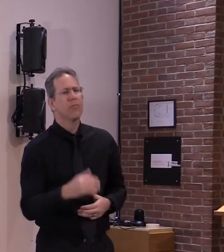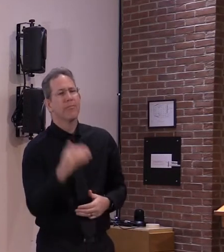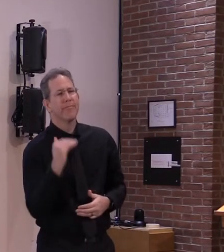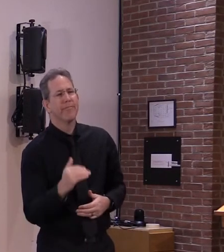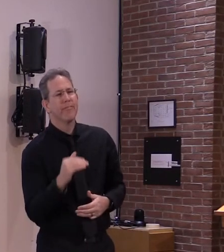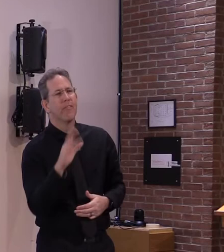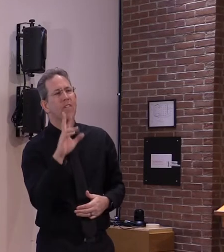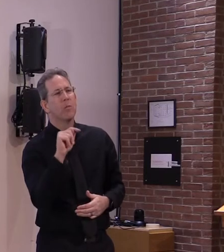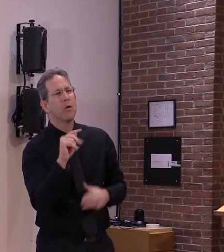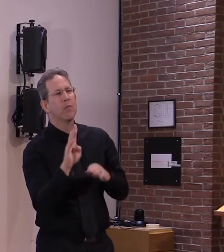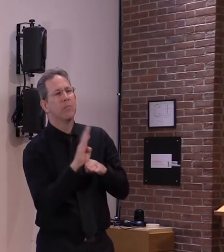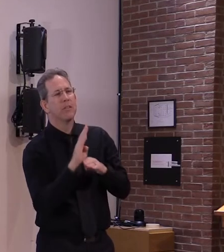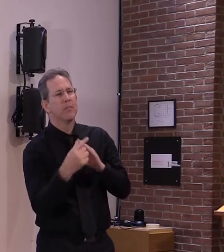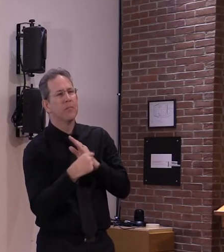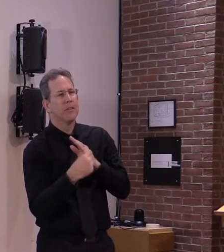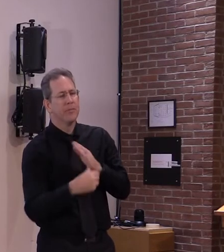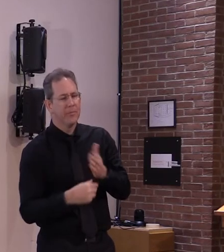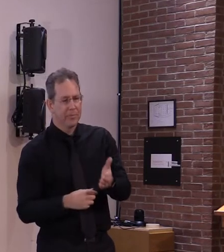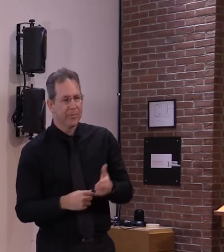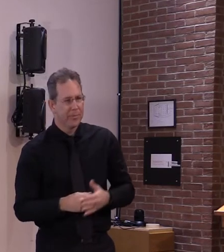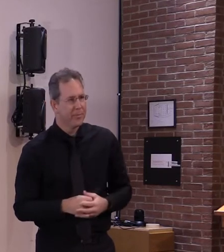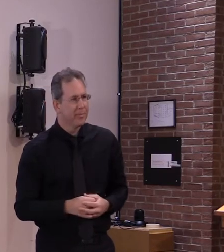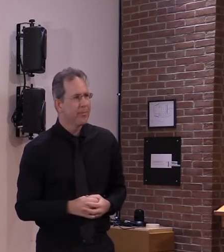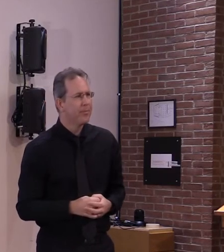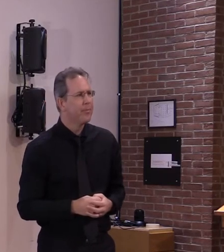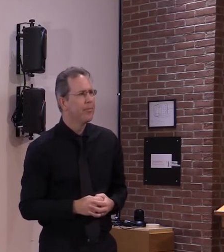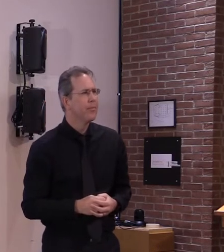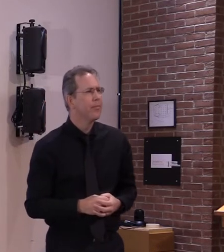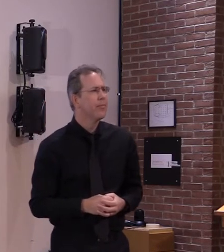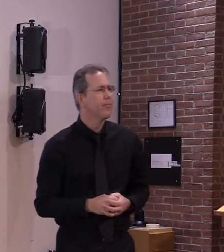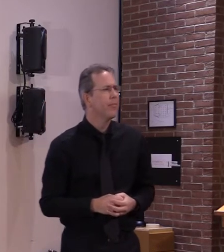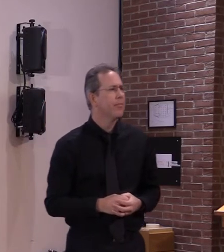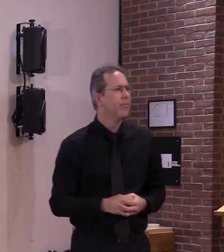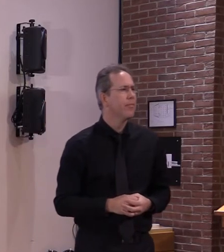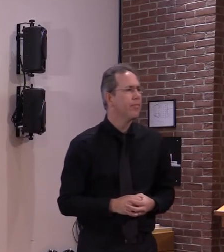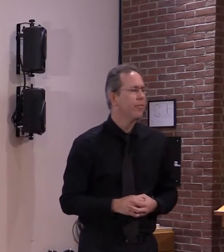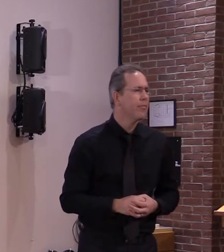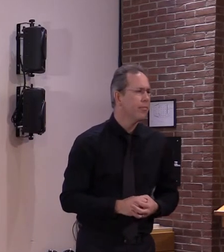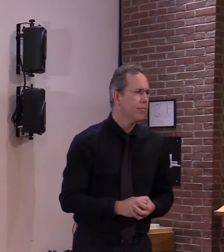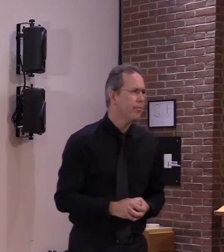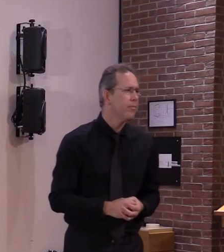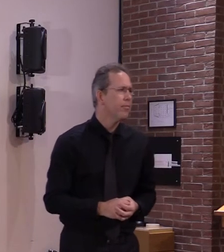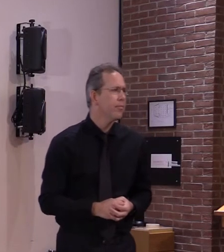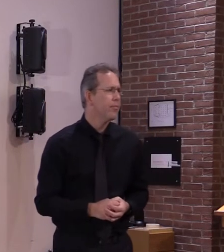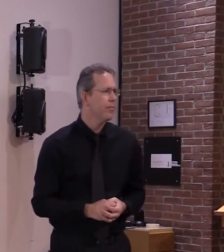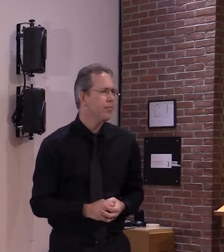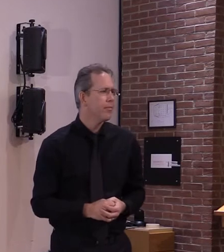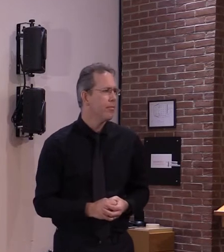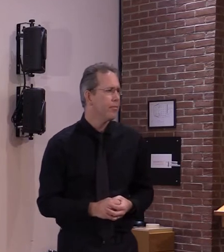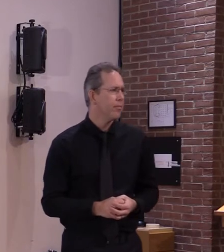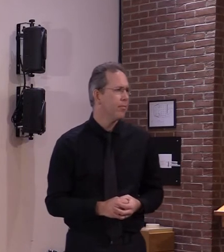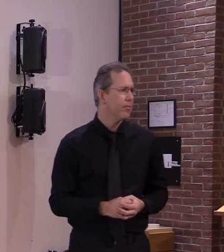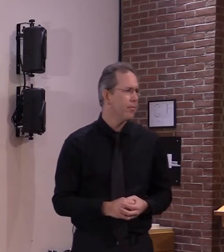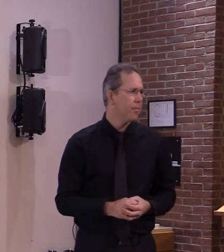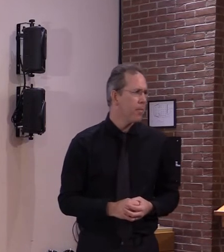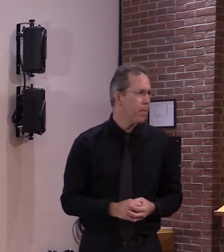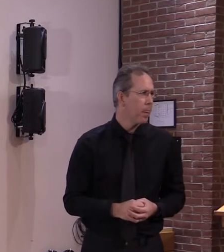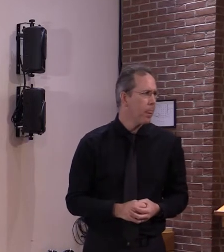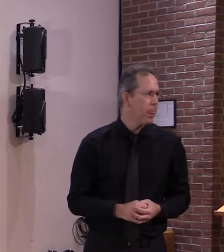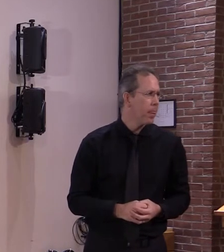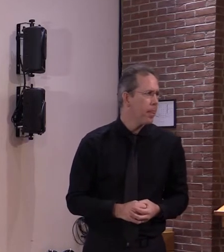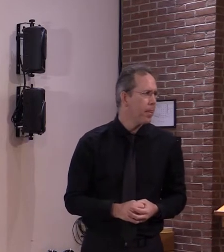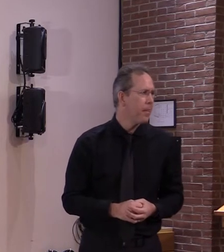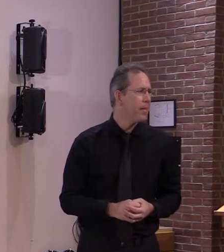and it does not include the the twelve hundred dollars immediate payments but it does include extending these the regular